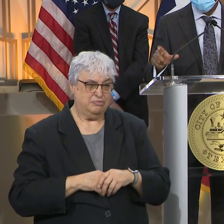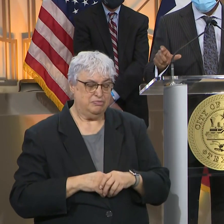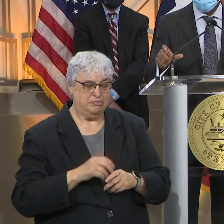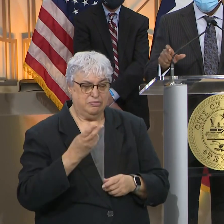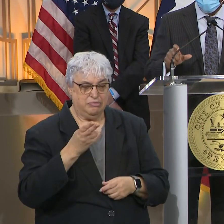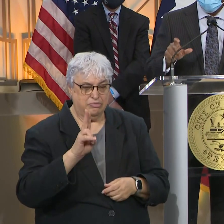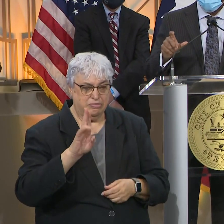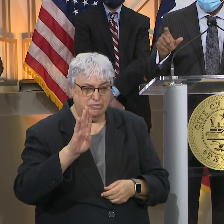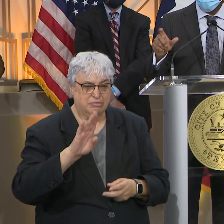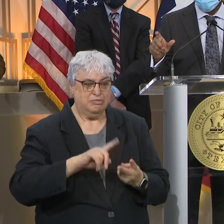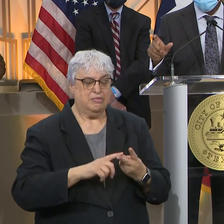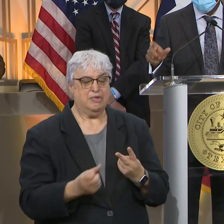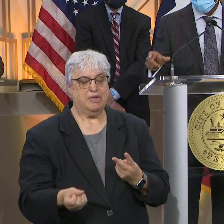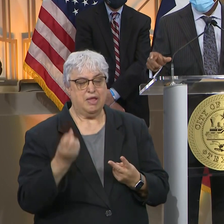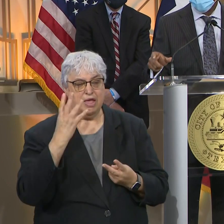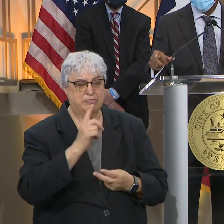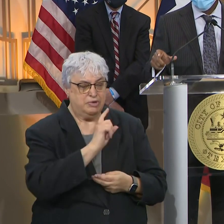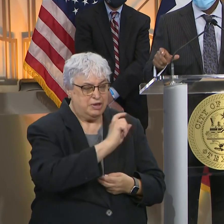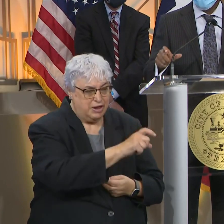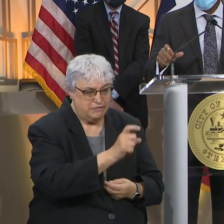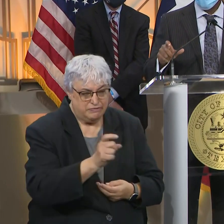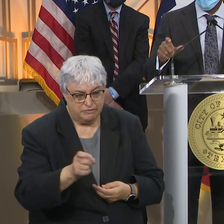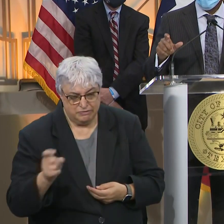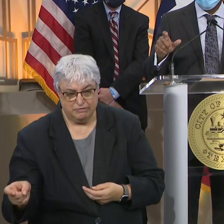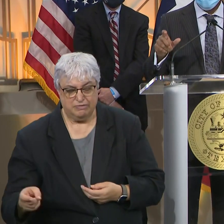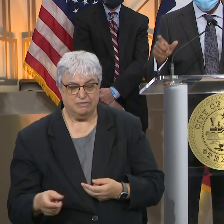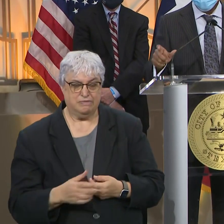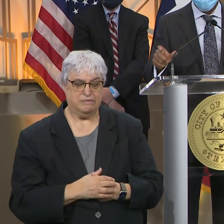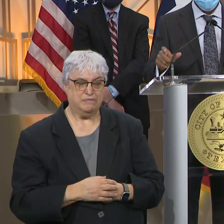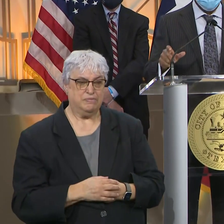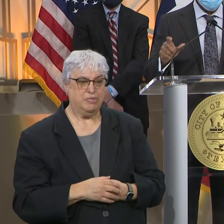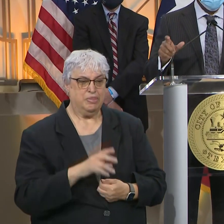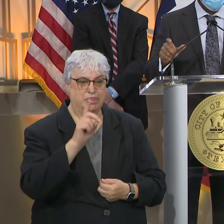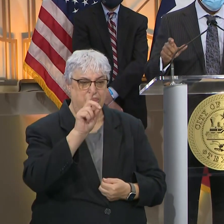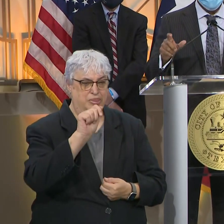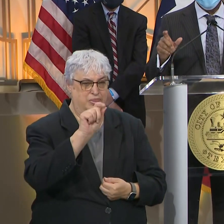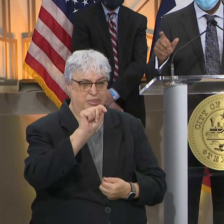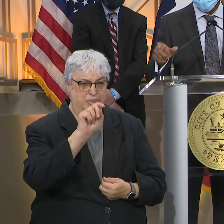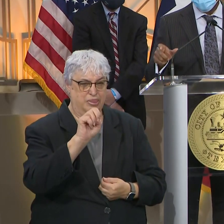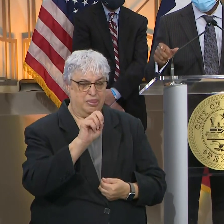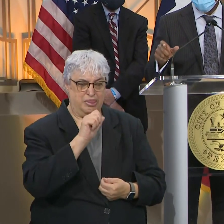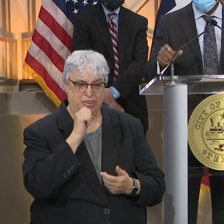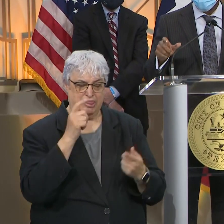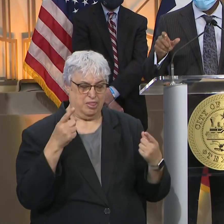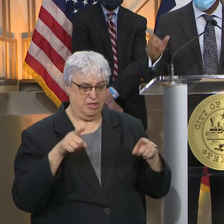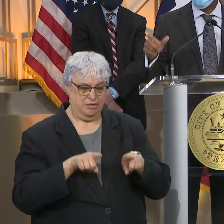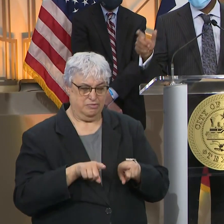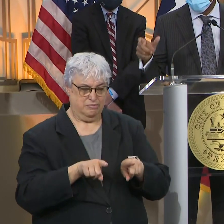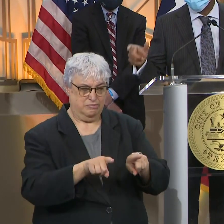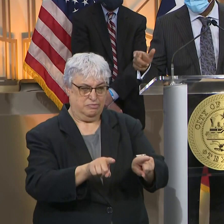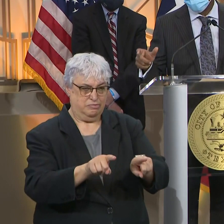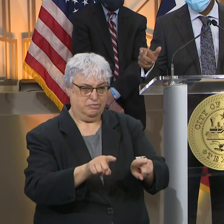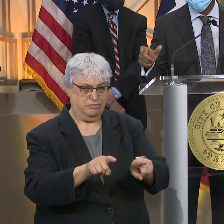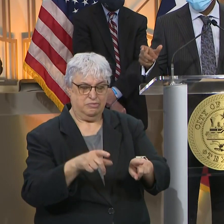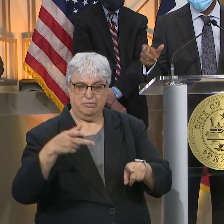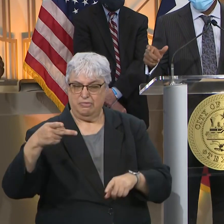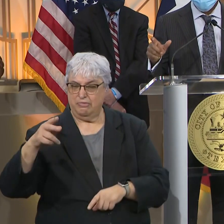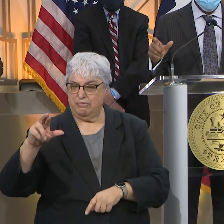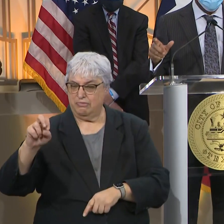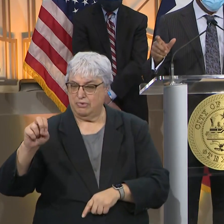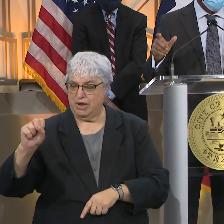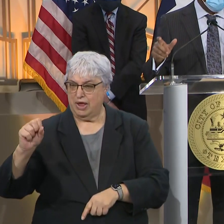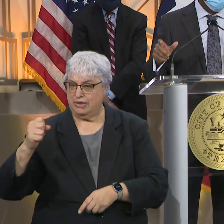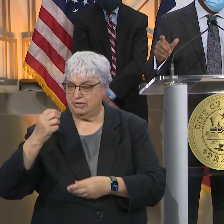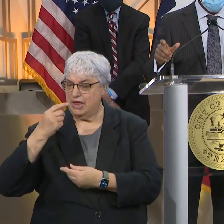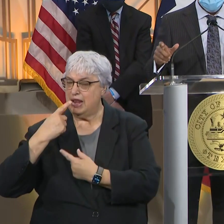hubs and the amounts that are being given because the dates don't necessarily align with the press statements. And